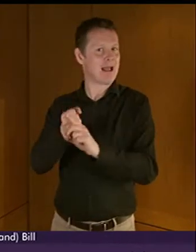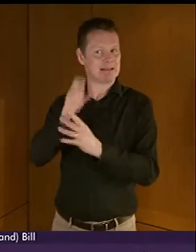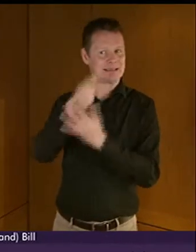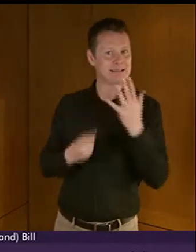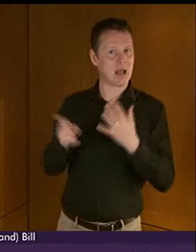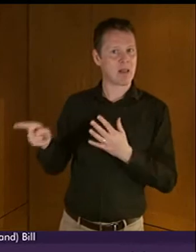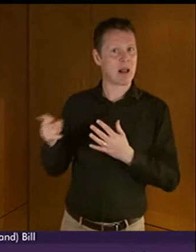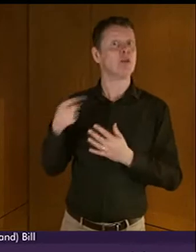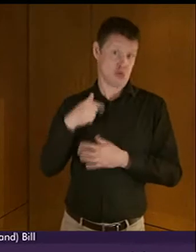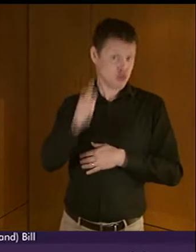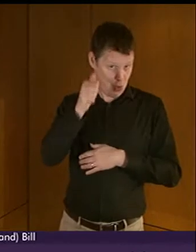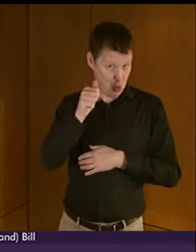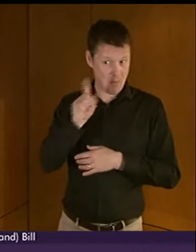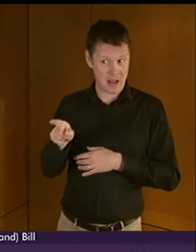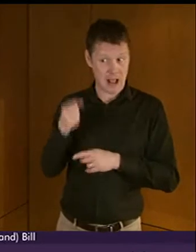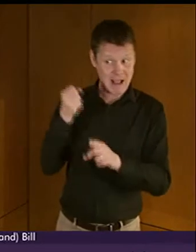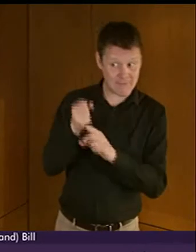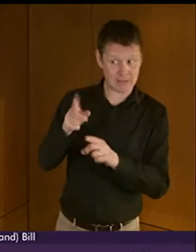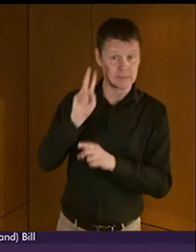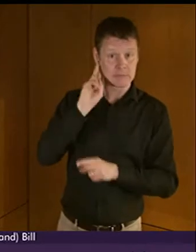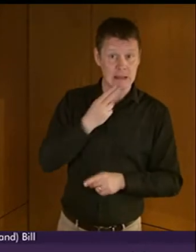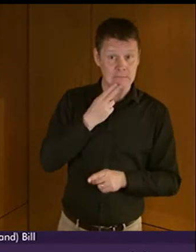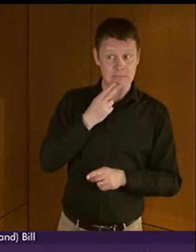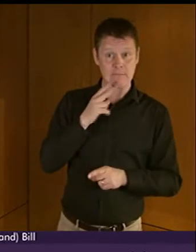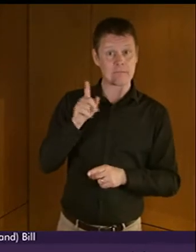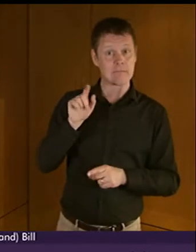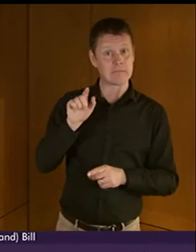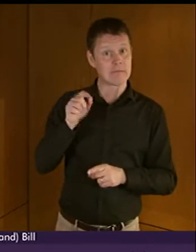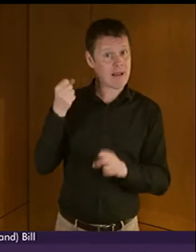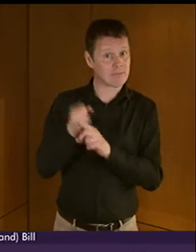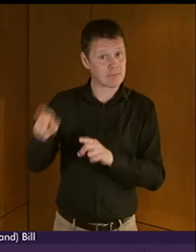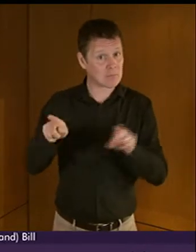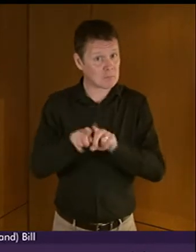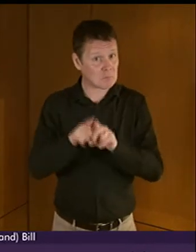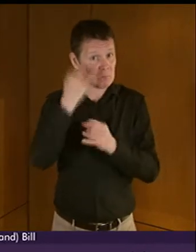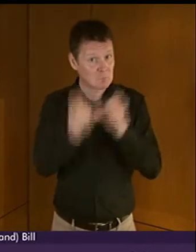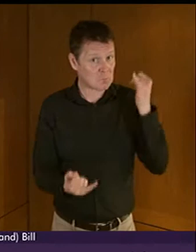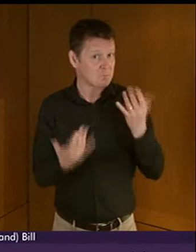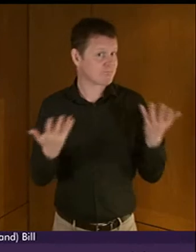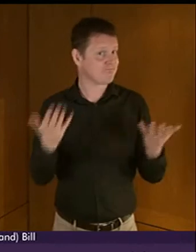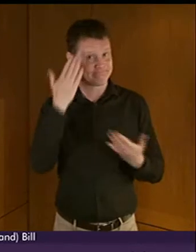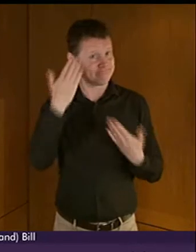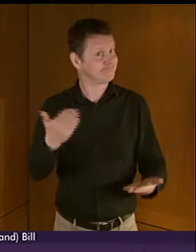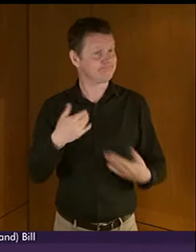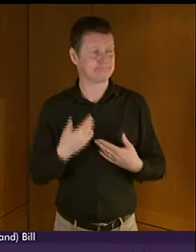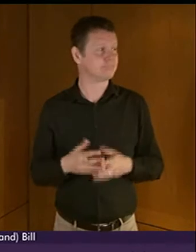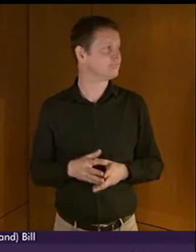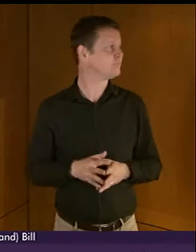affected people with deaf problems more than others. Now, the